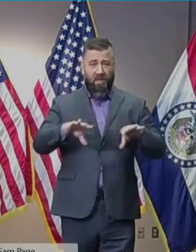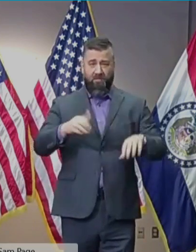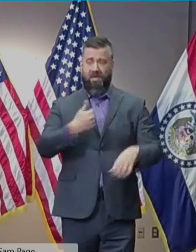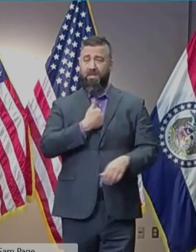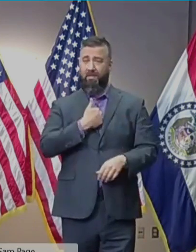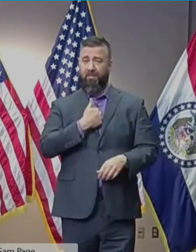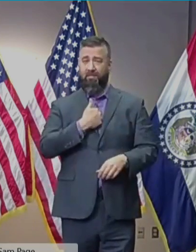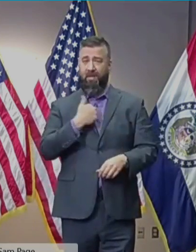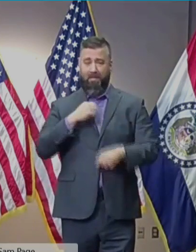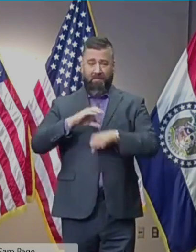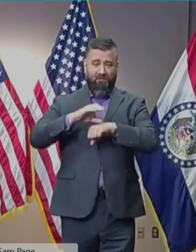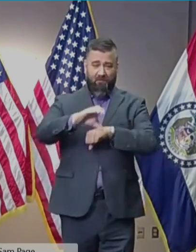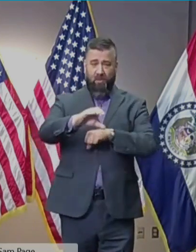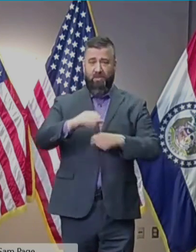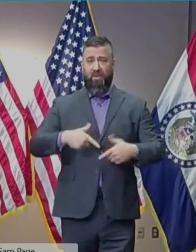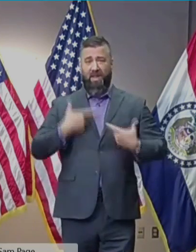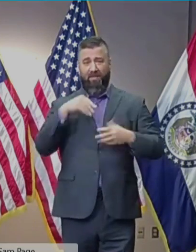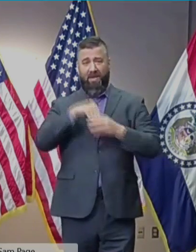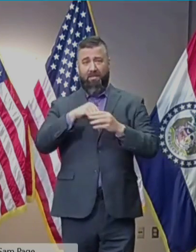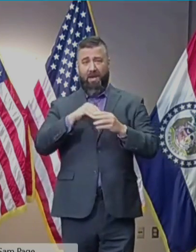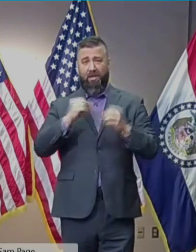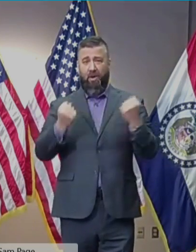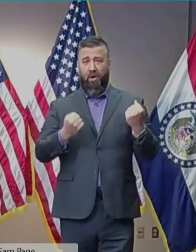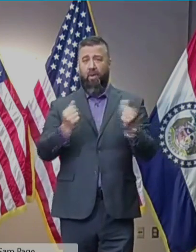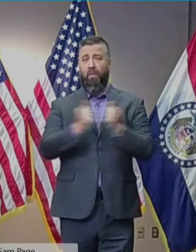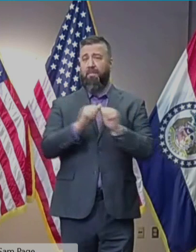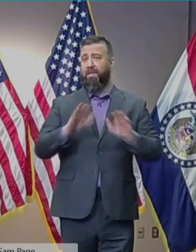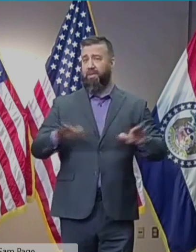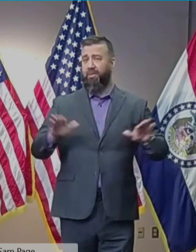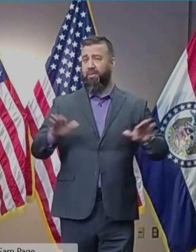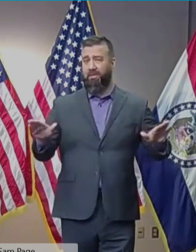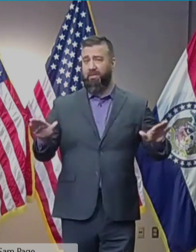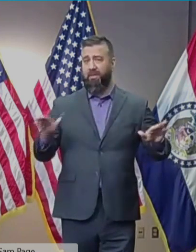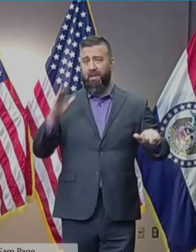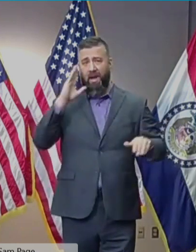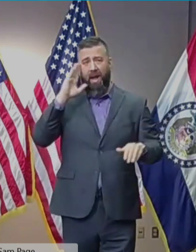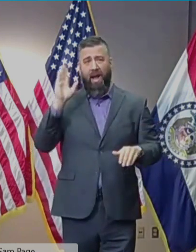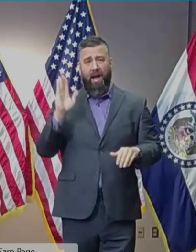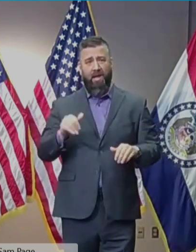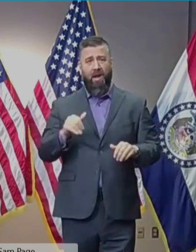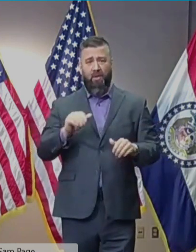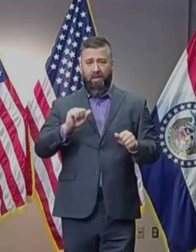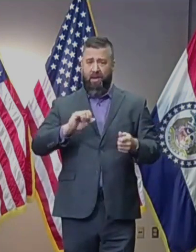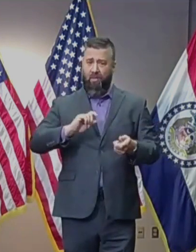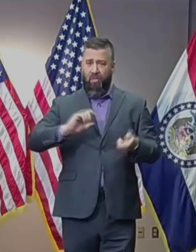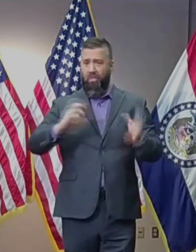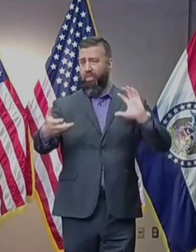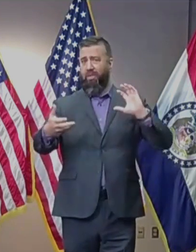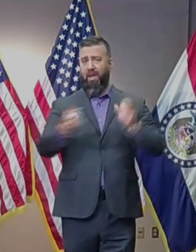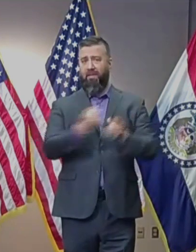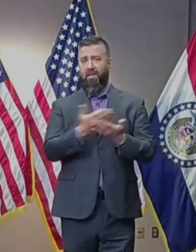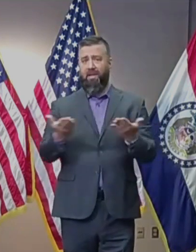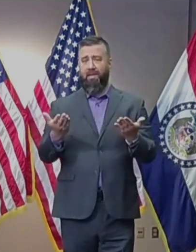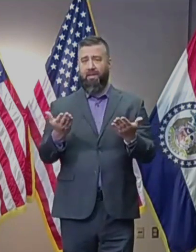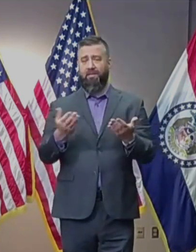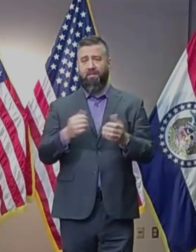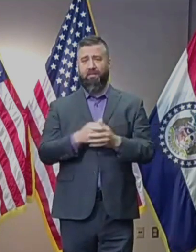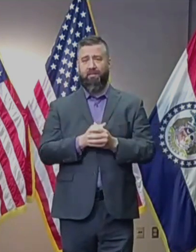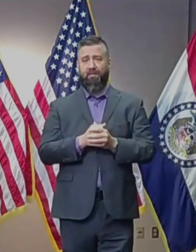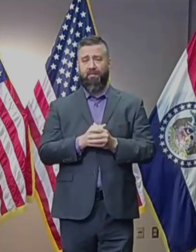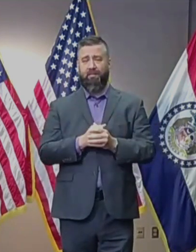to live in my car with my two babies. I know how destabilizing and violent an eviction can be.